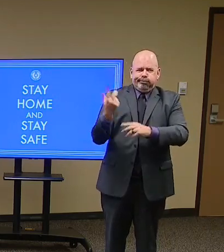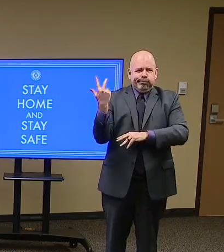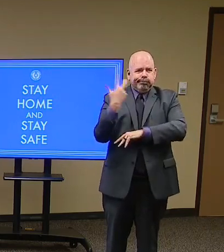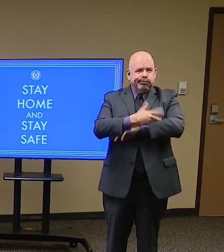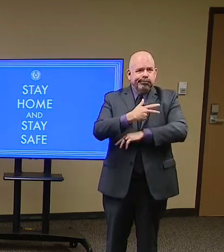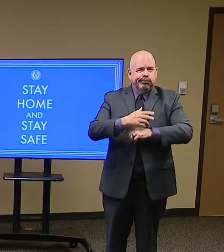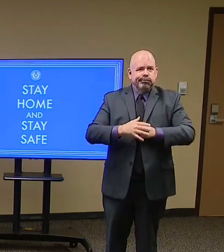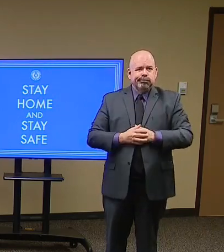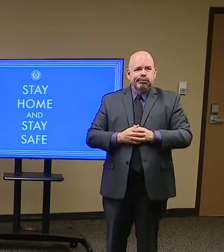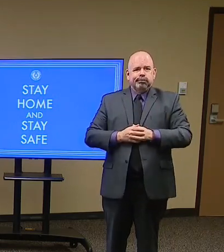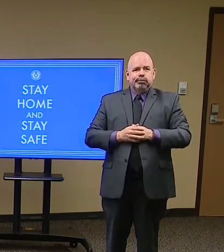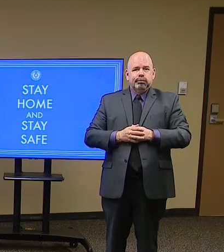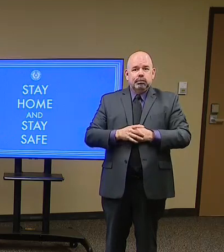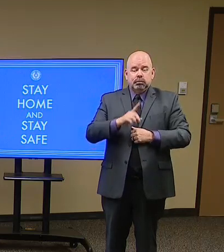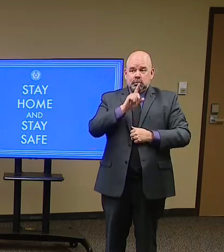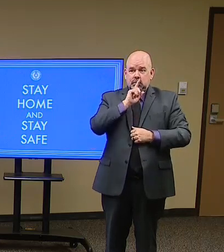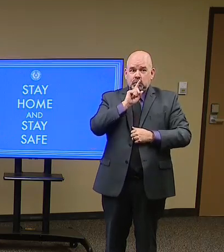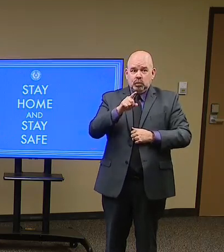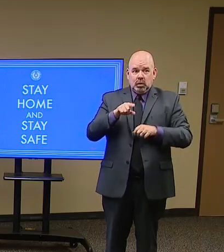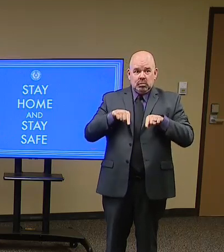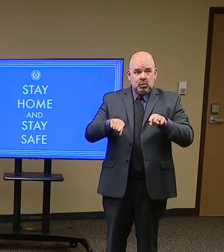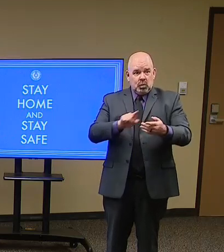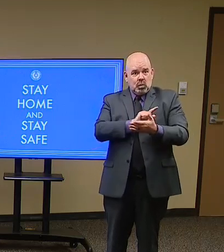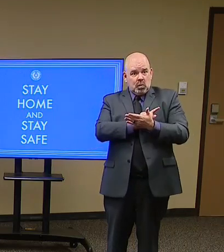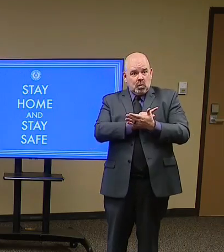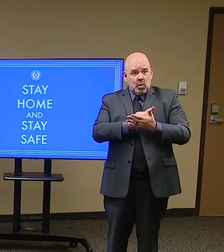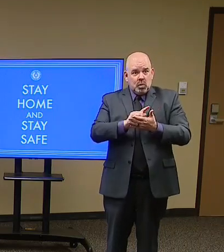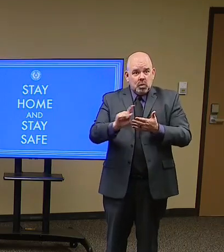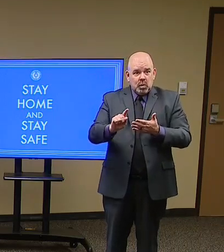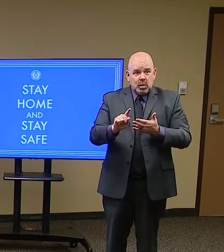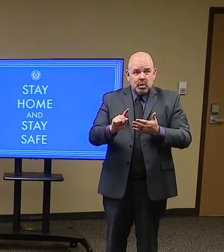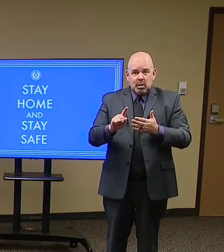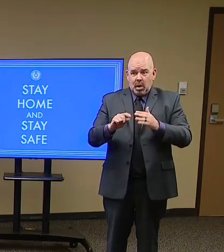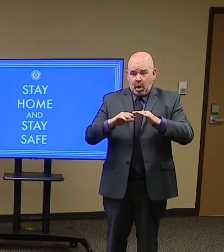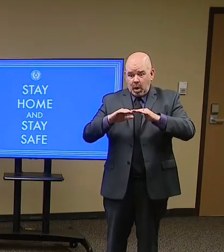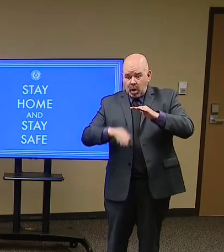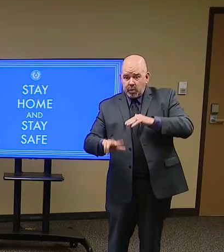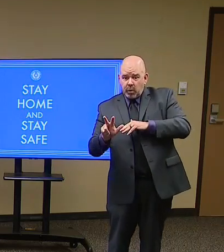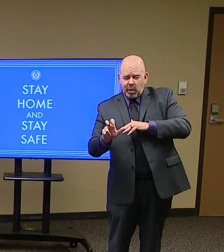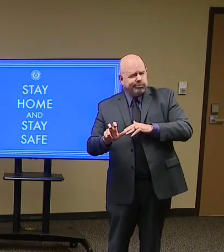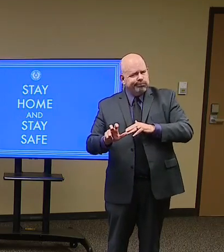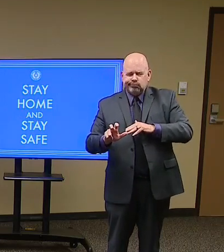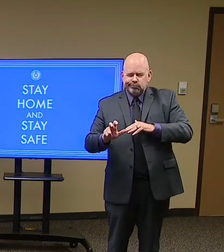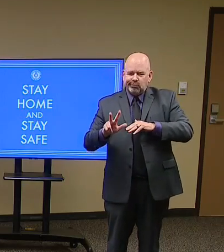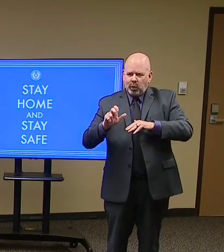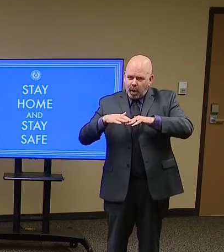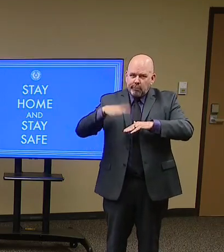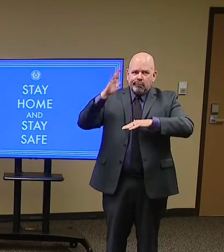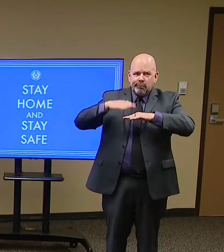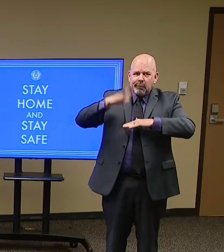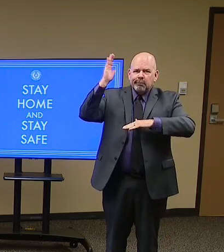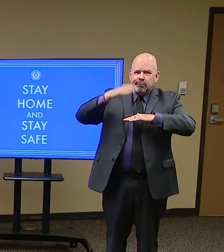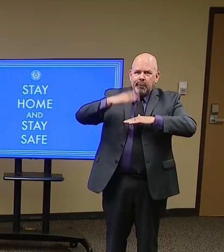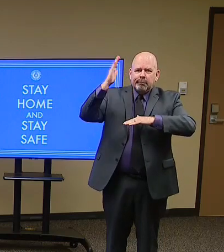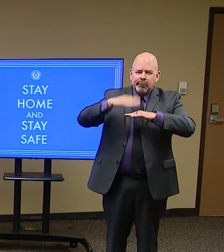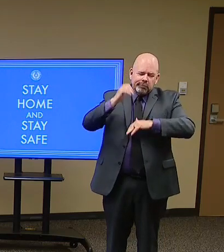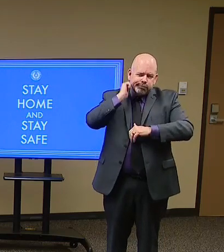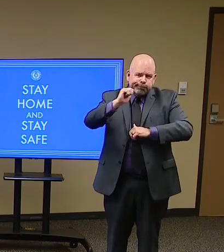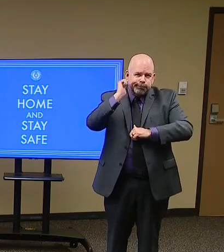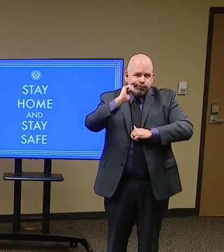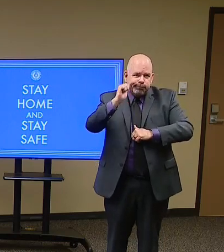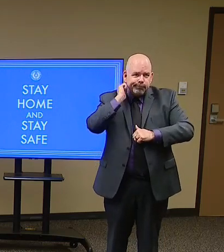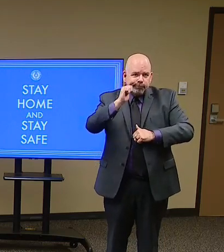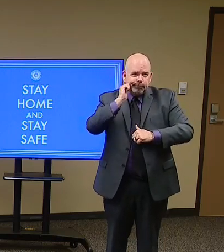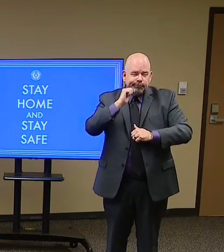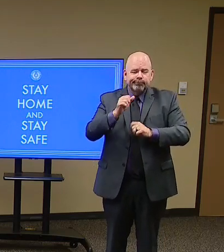this week where we reported less than 300 new daily COVID cases. And I'll just remind you there was a week ago that we broke